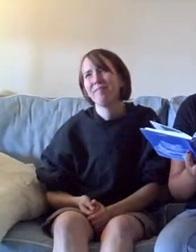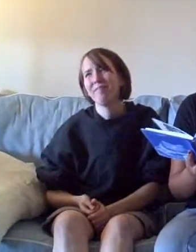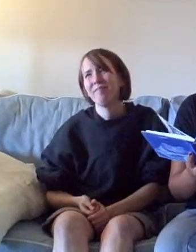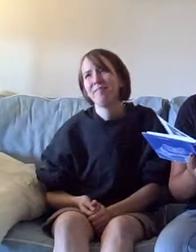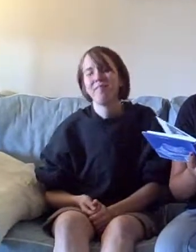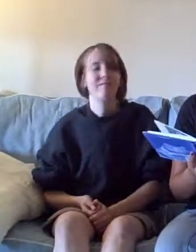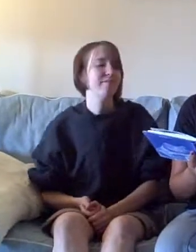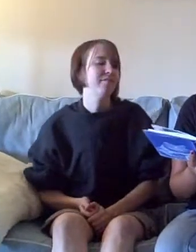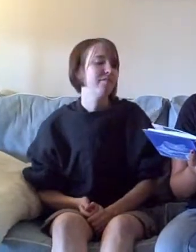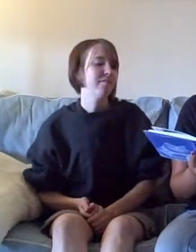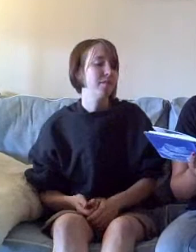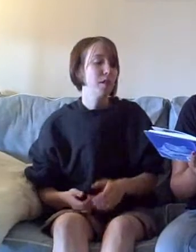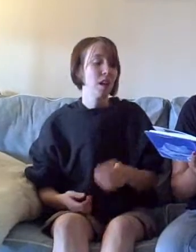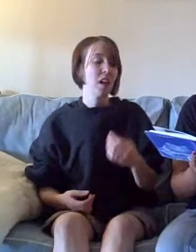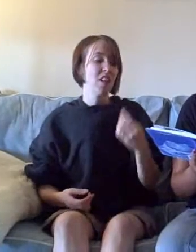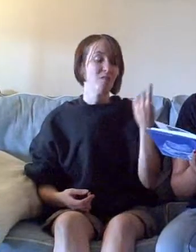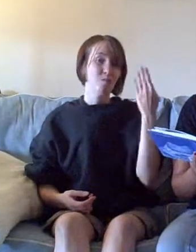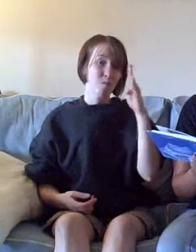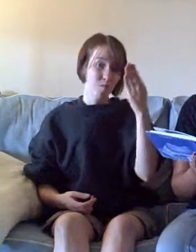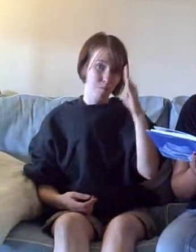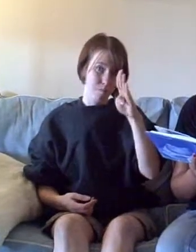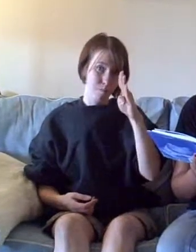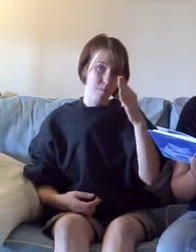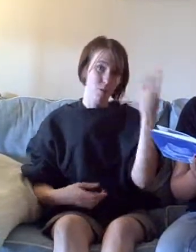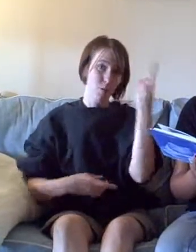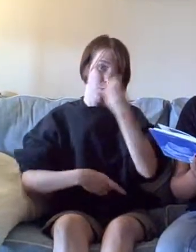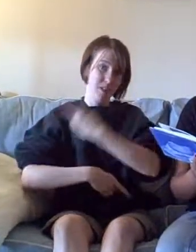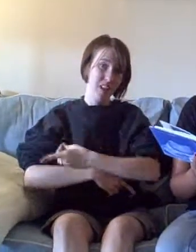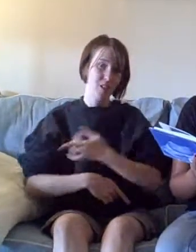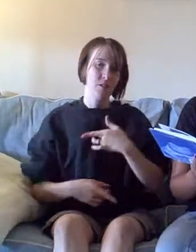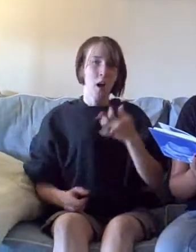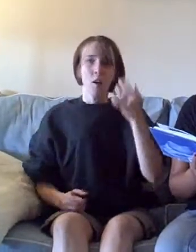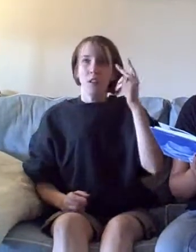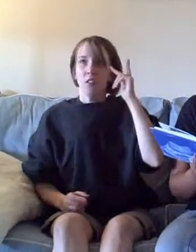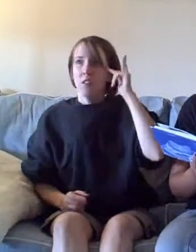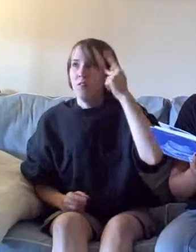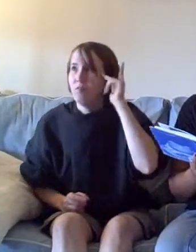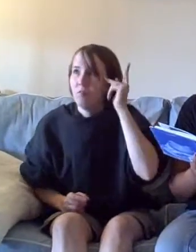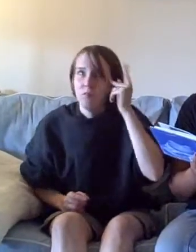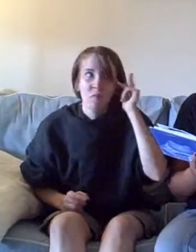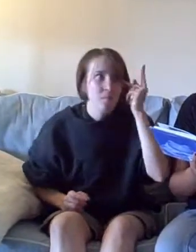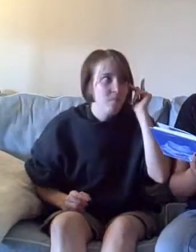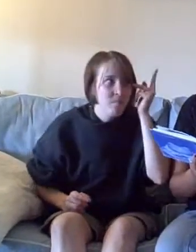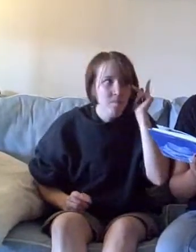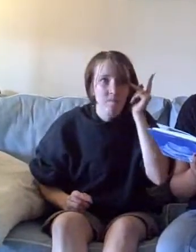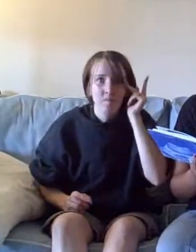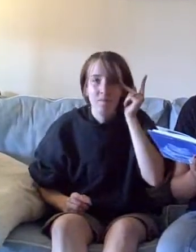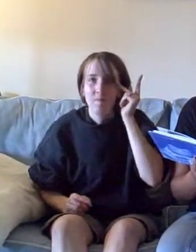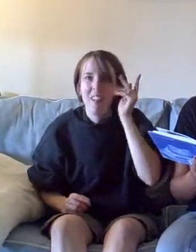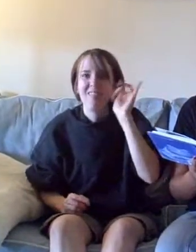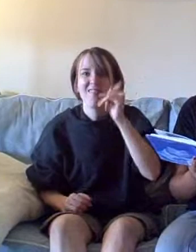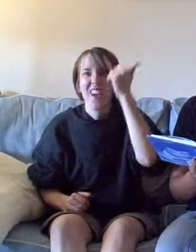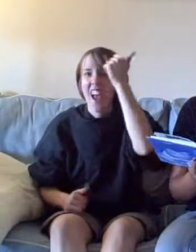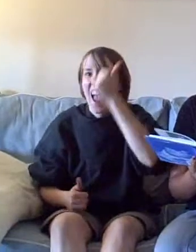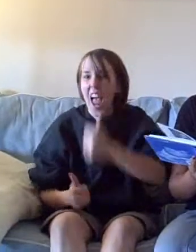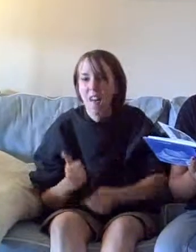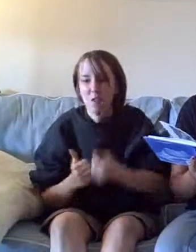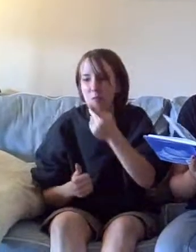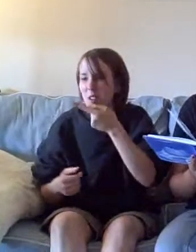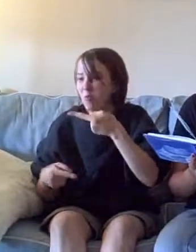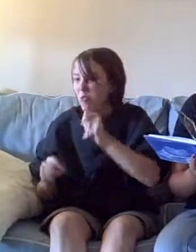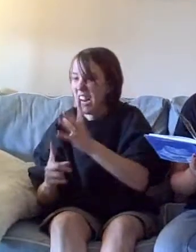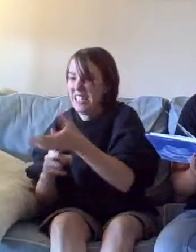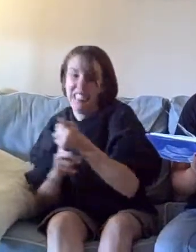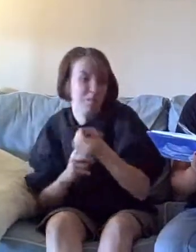On blue days you can become paranoid that everyone is out to